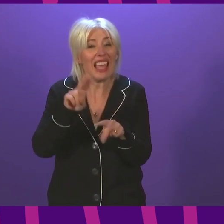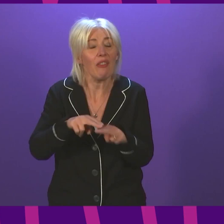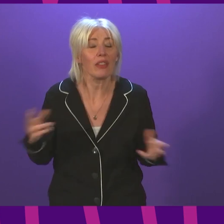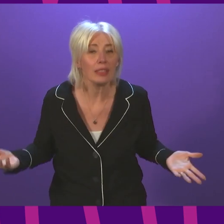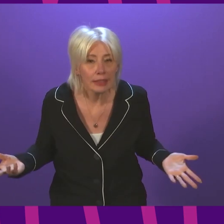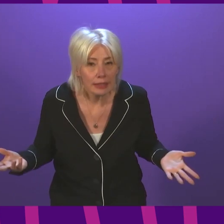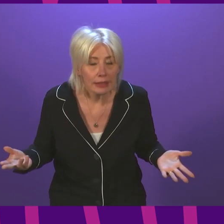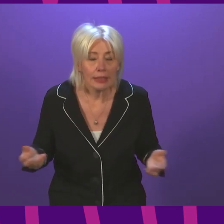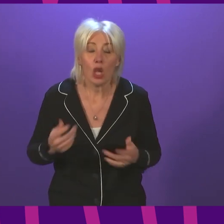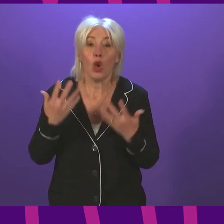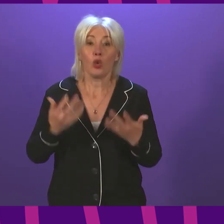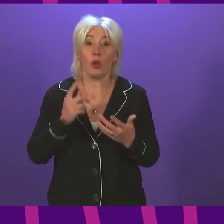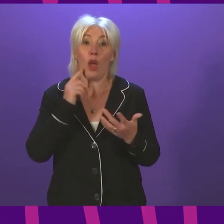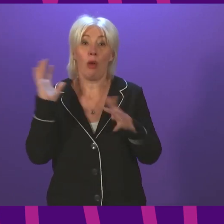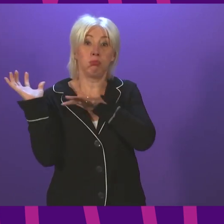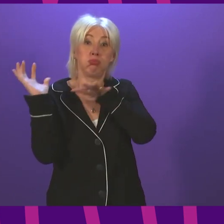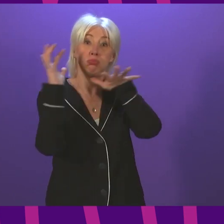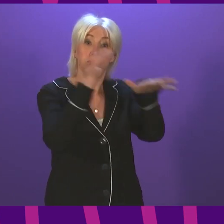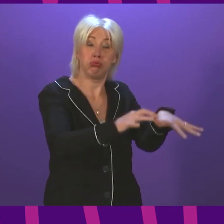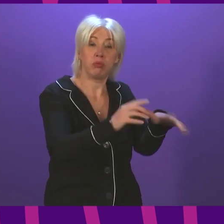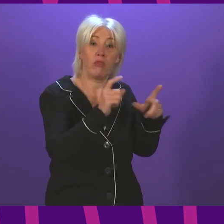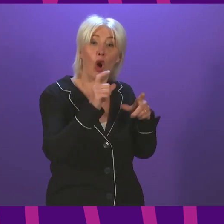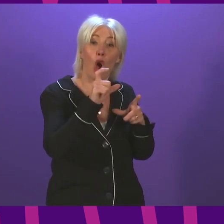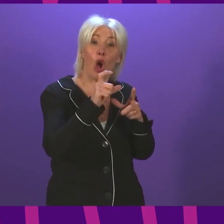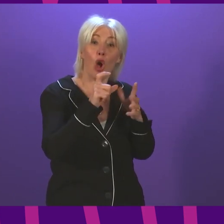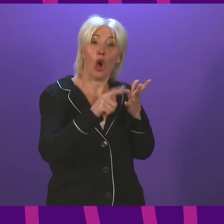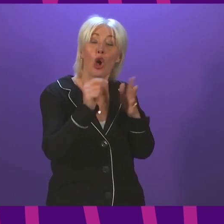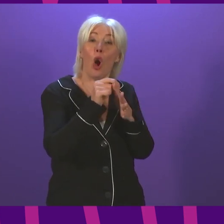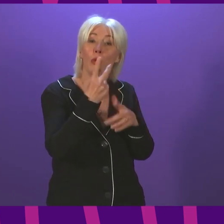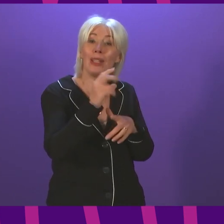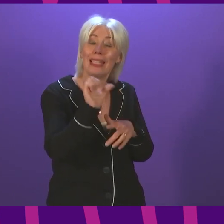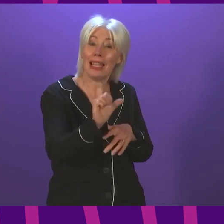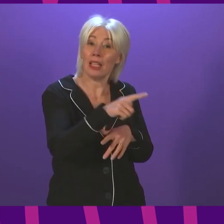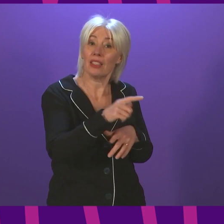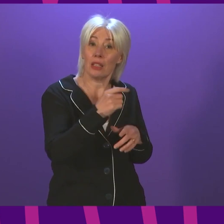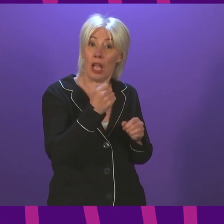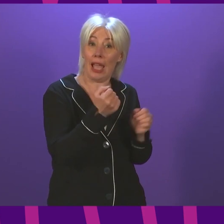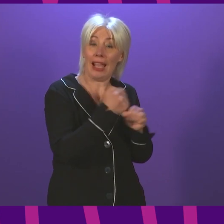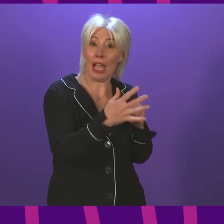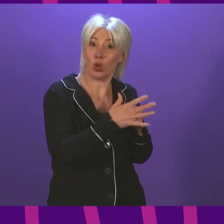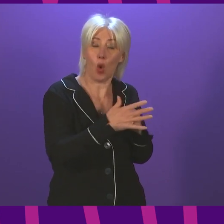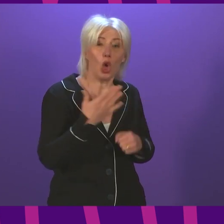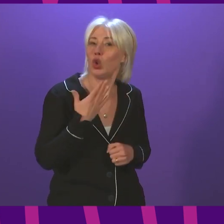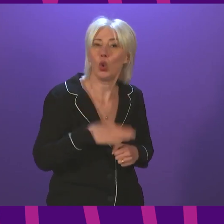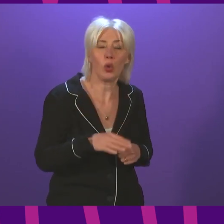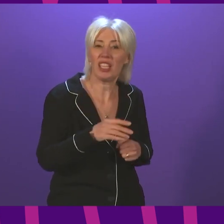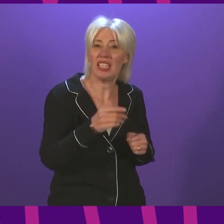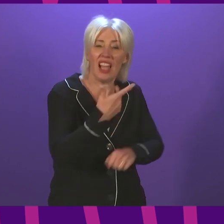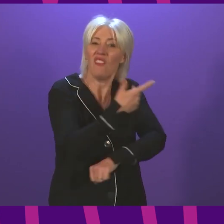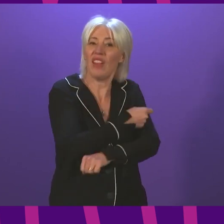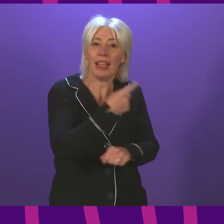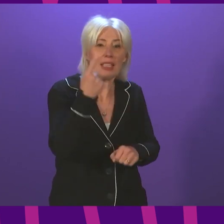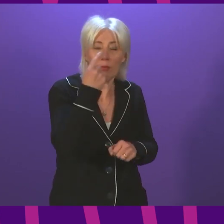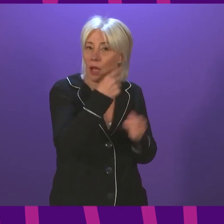when thousands of people descend on Glasgow for COP26, they won't require a vaccine passport to attend. They will need to provide proof